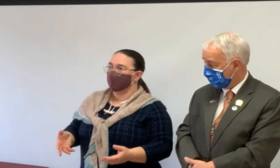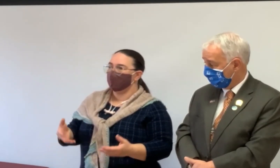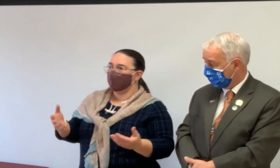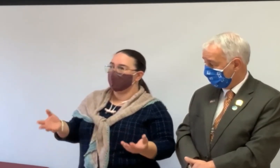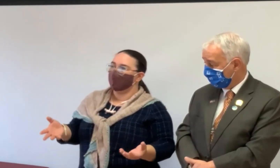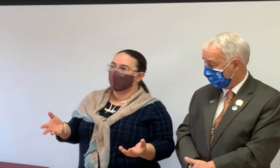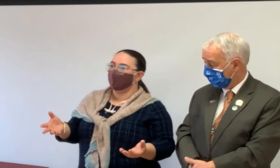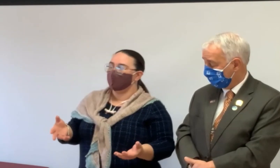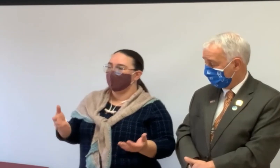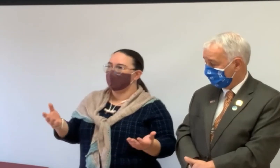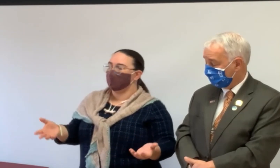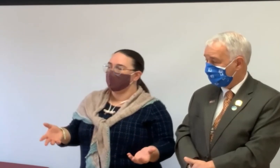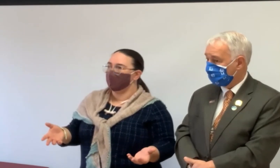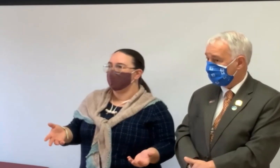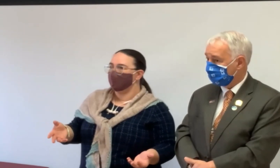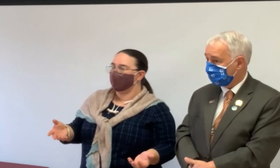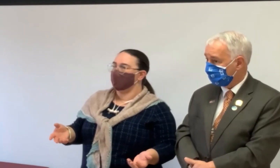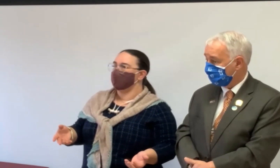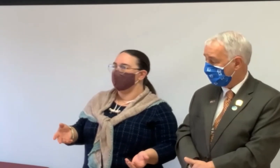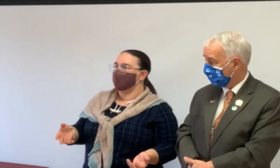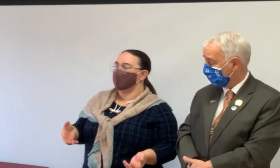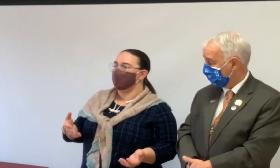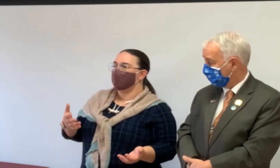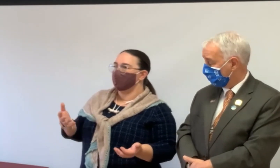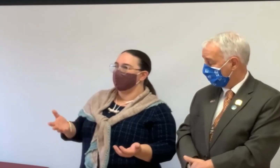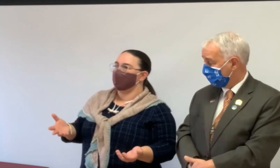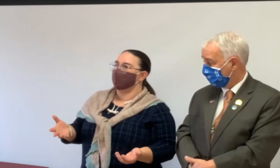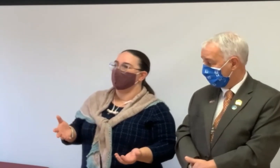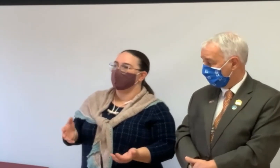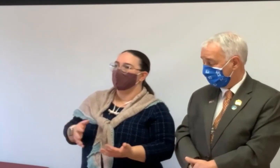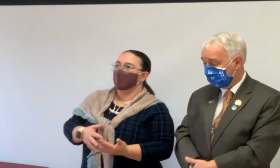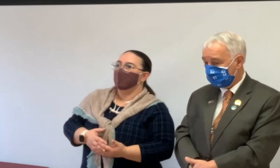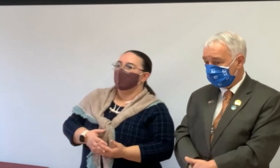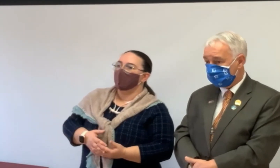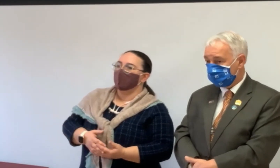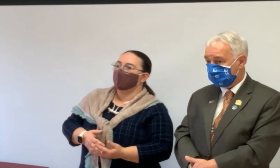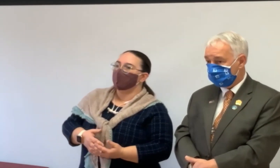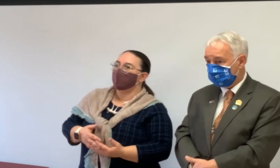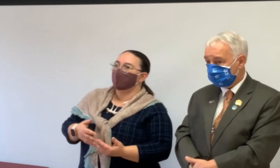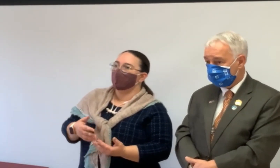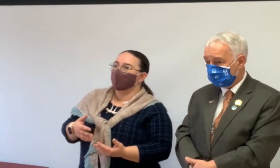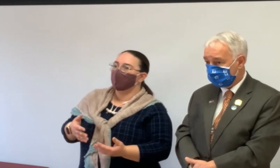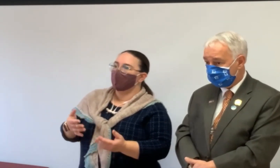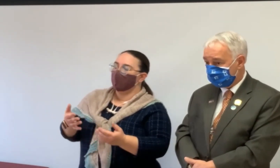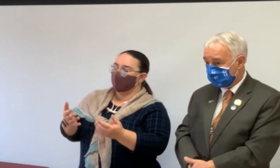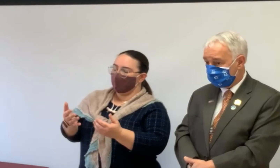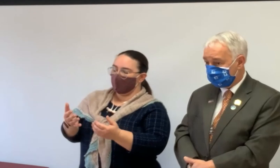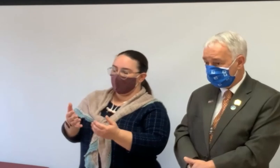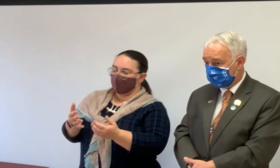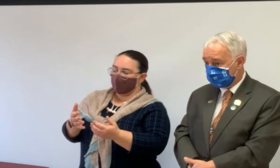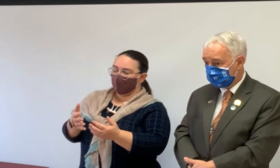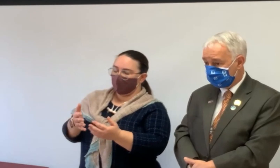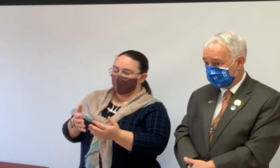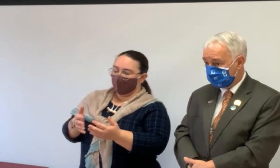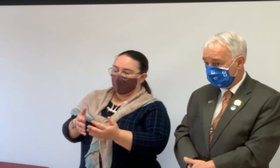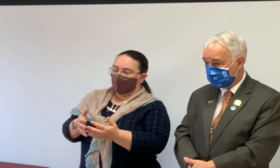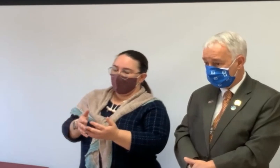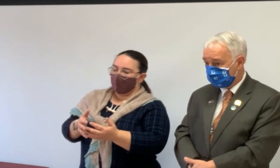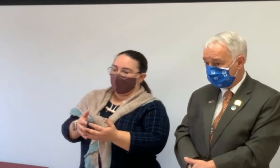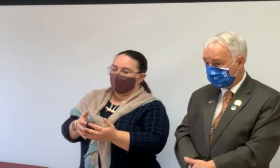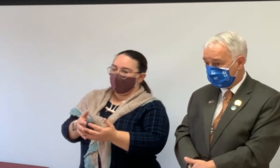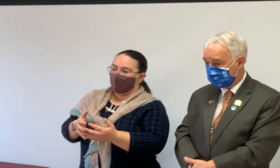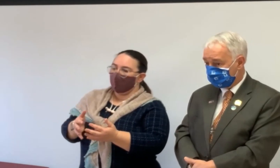it you perceive to have less options. So they give you less options and that's never correct. Um, so really we take,